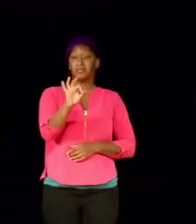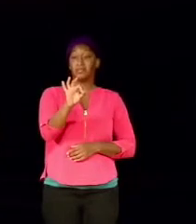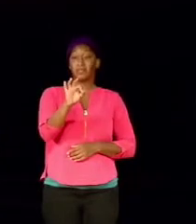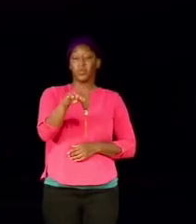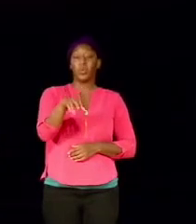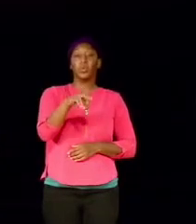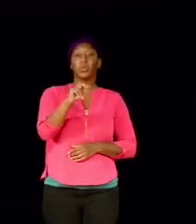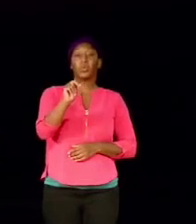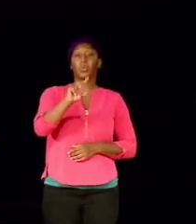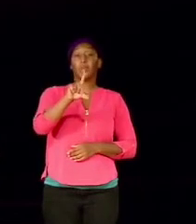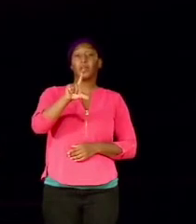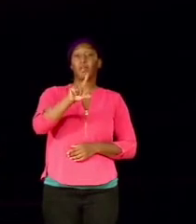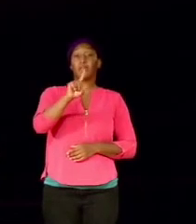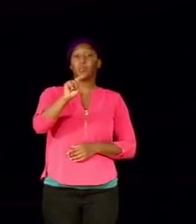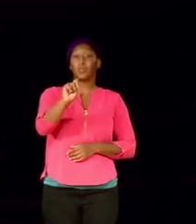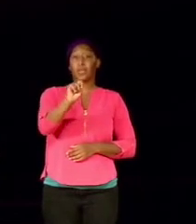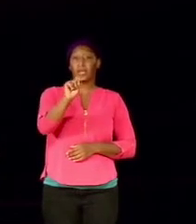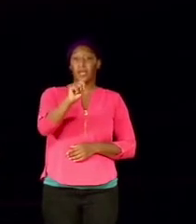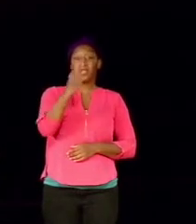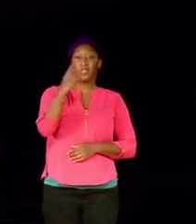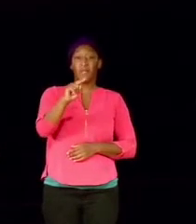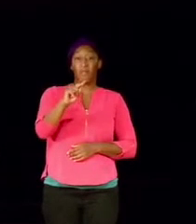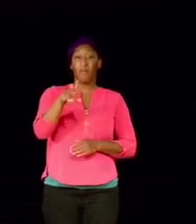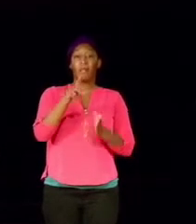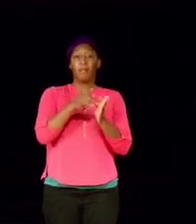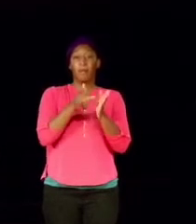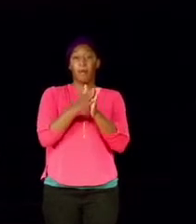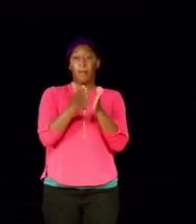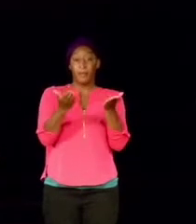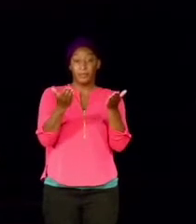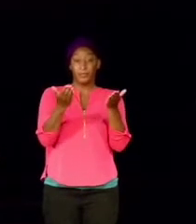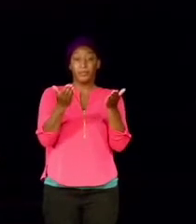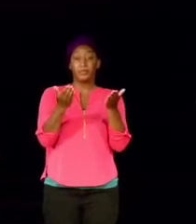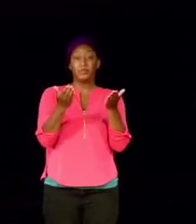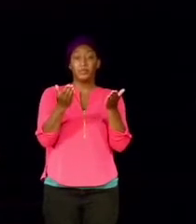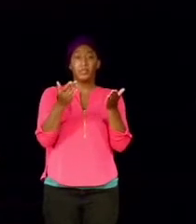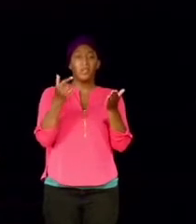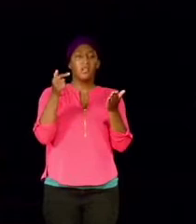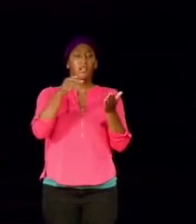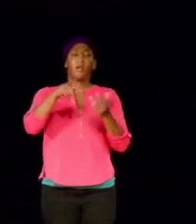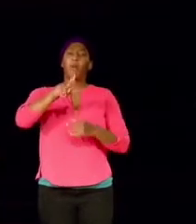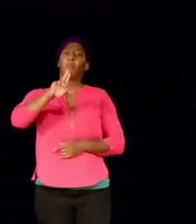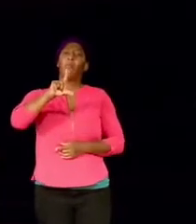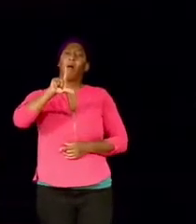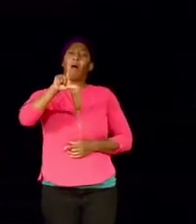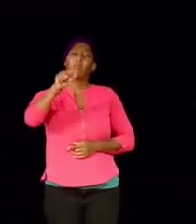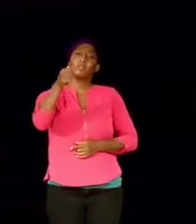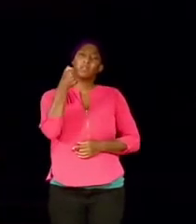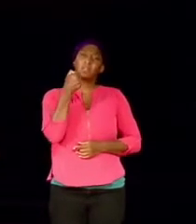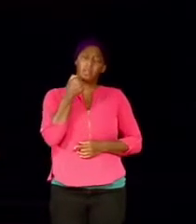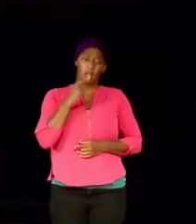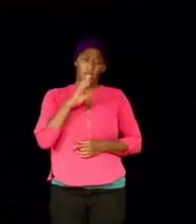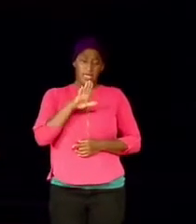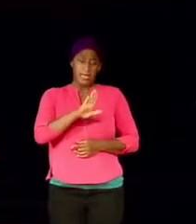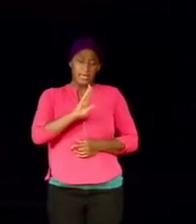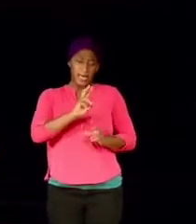Romans chapter 4, verse 19. And here, Paul's assessment